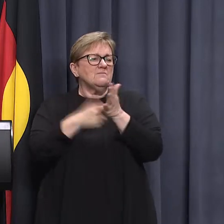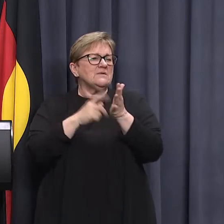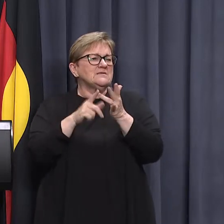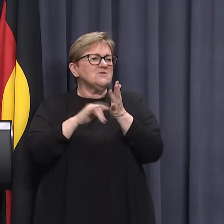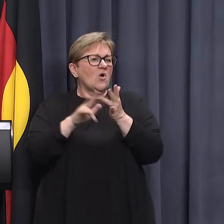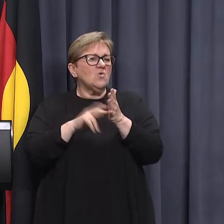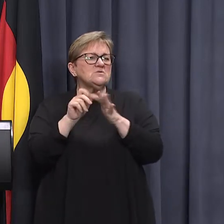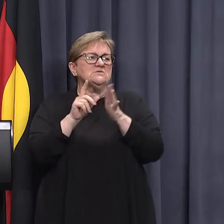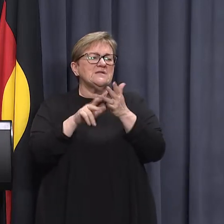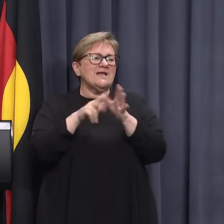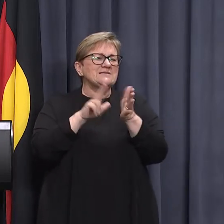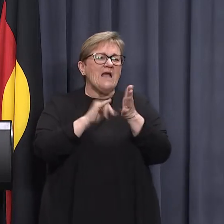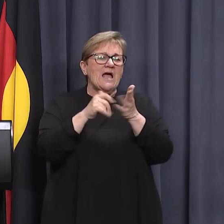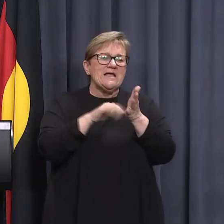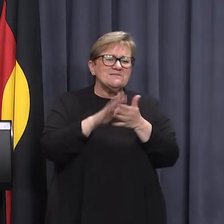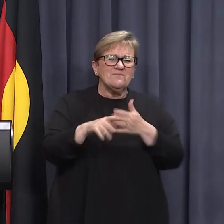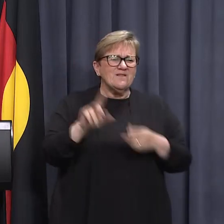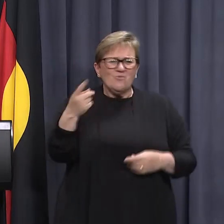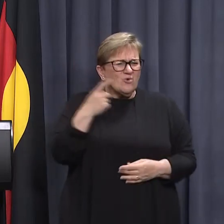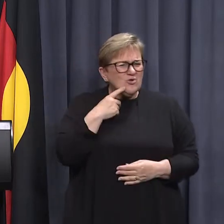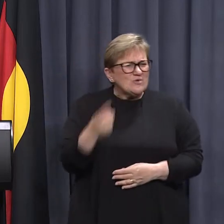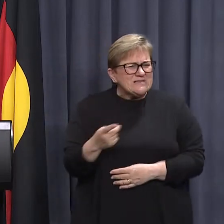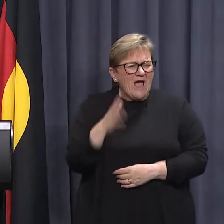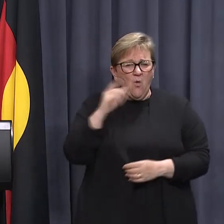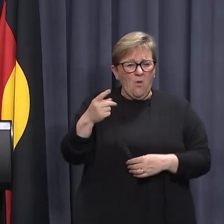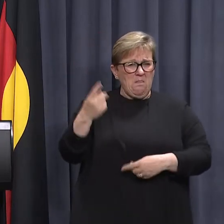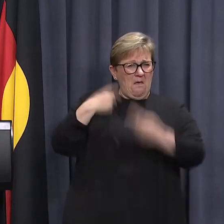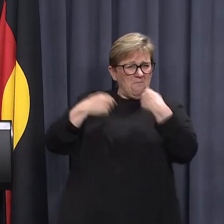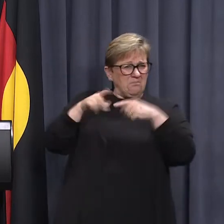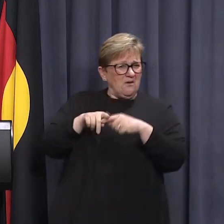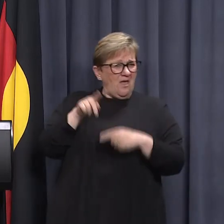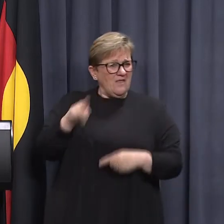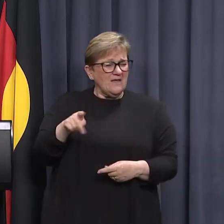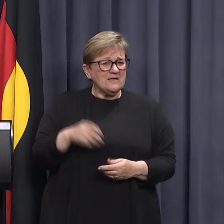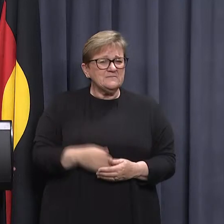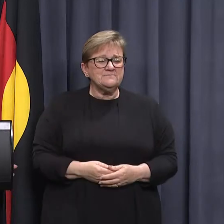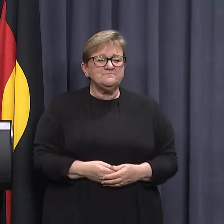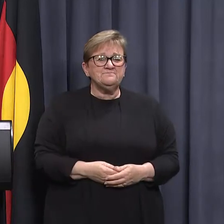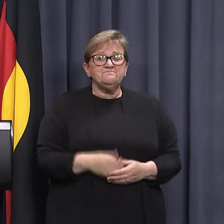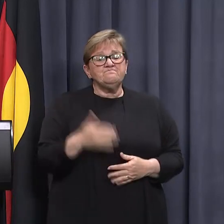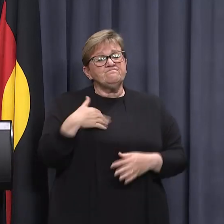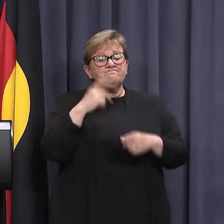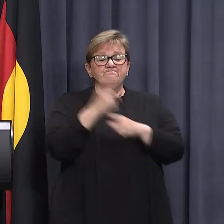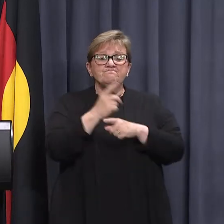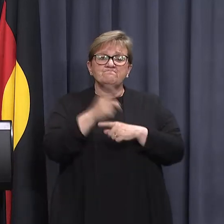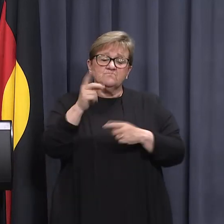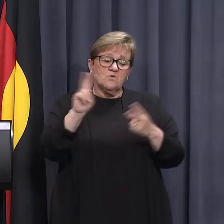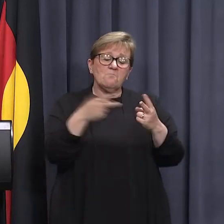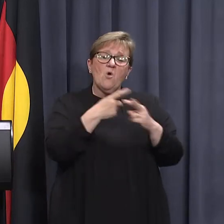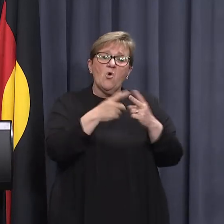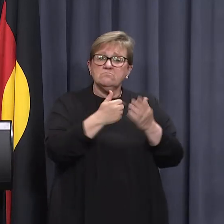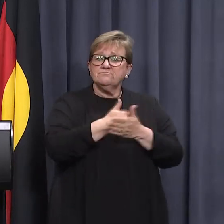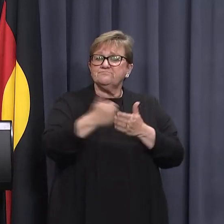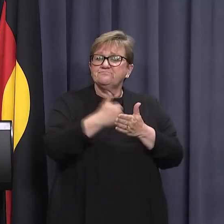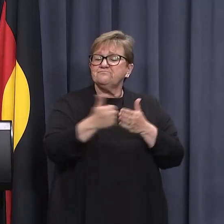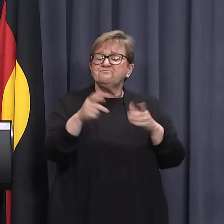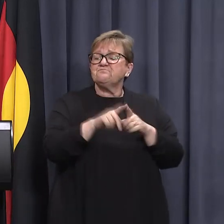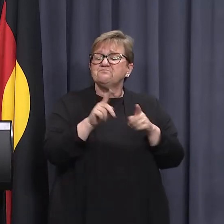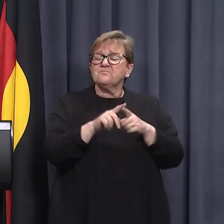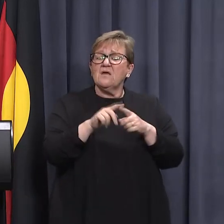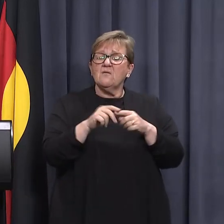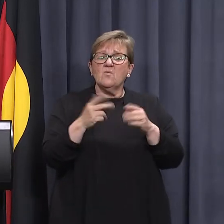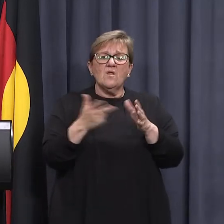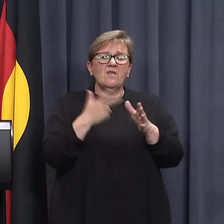and Duncan Smith. What do you say to them when they run those AMT? Well, I speak to them both regularly as with other,